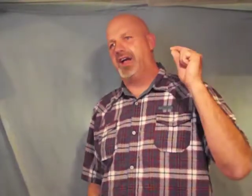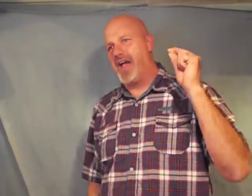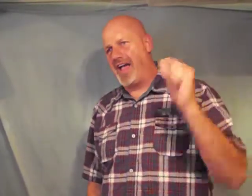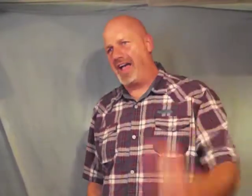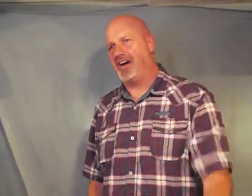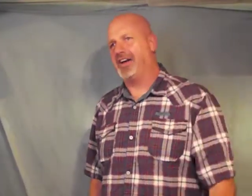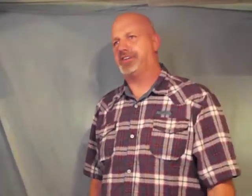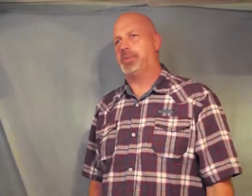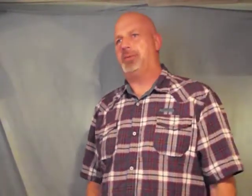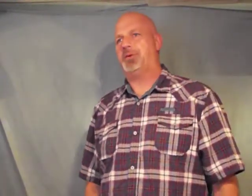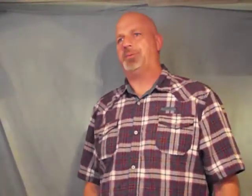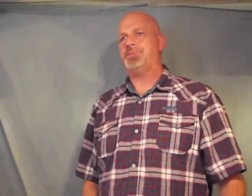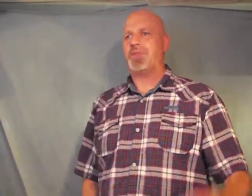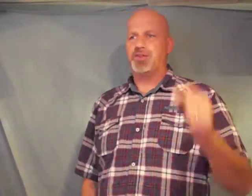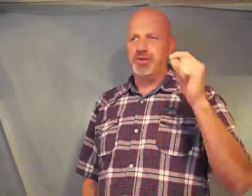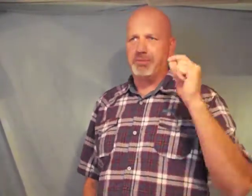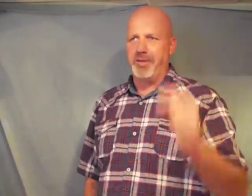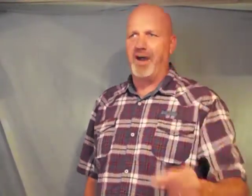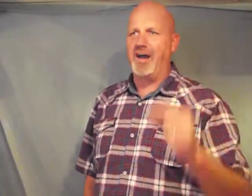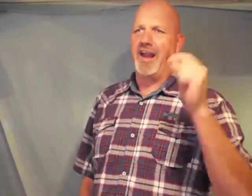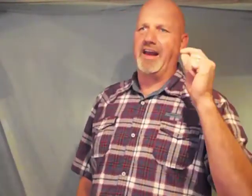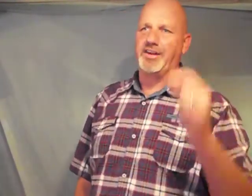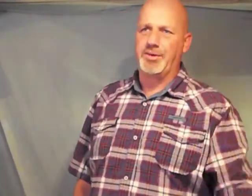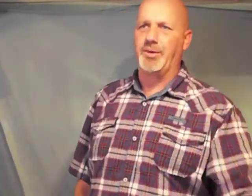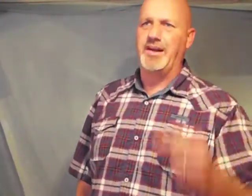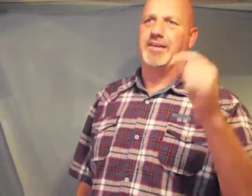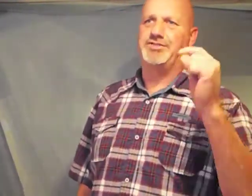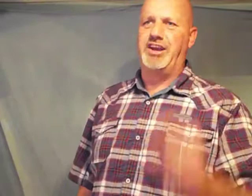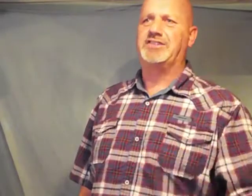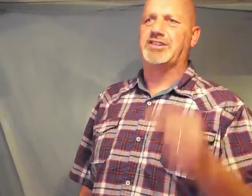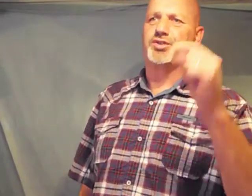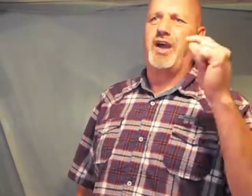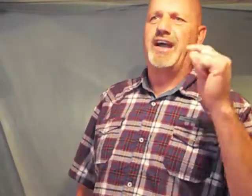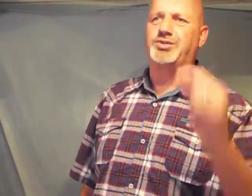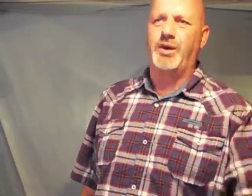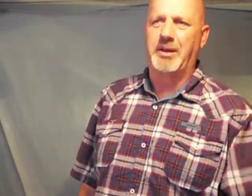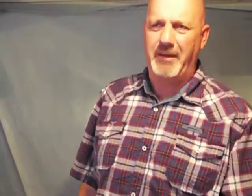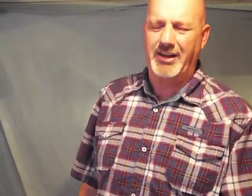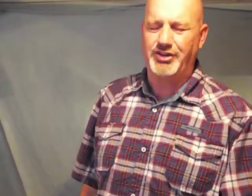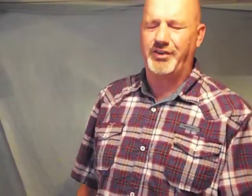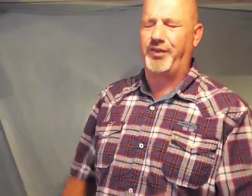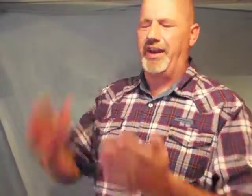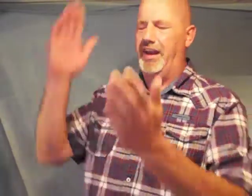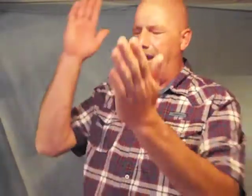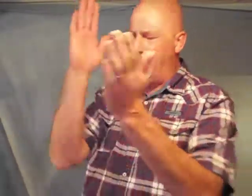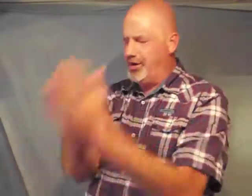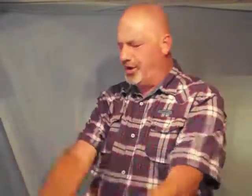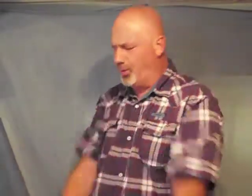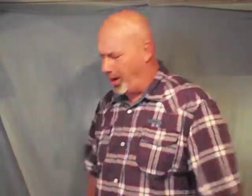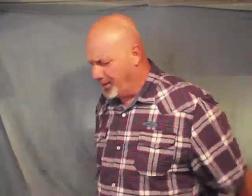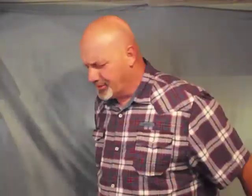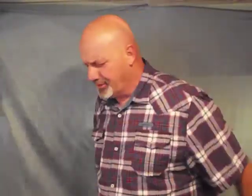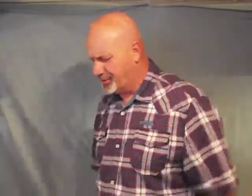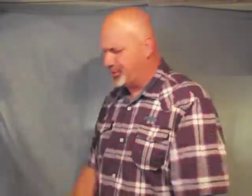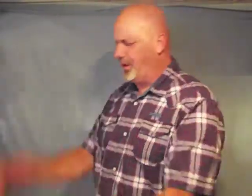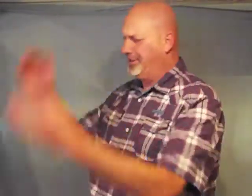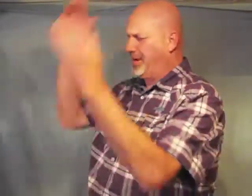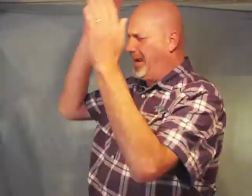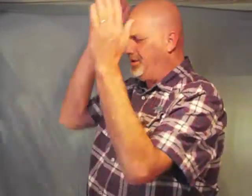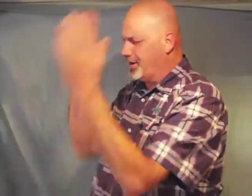and on its people through the blood and authority of Jesus Christ we command you to flee your walls are destroyed Satan your